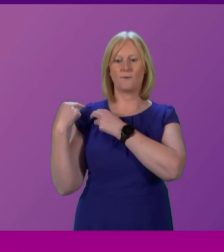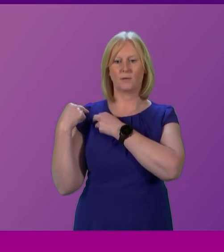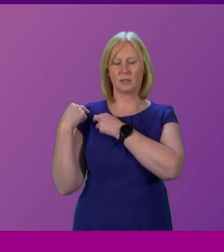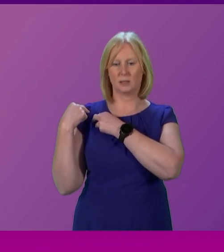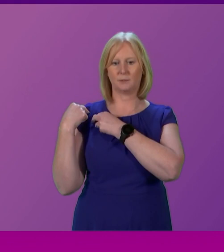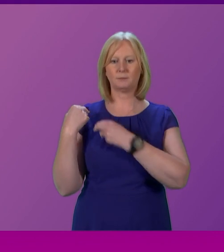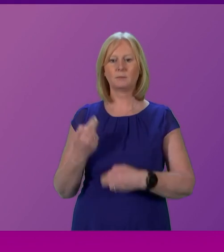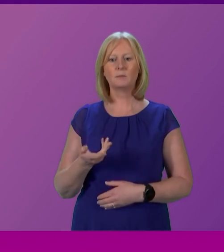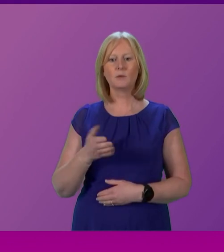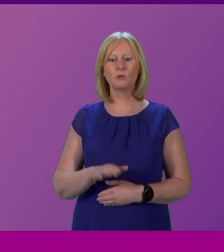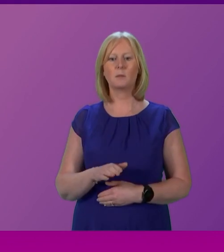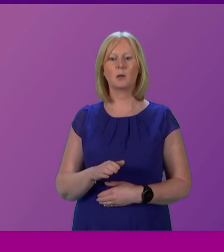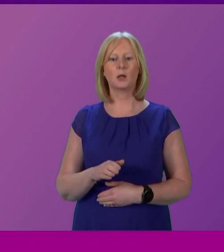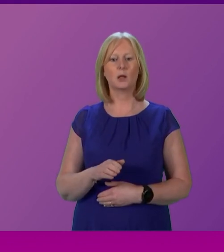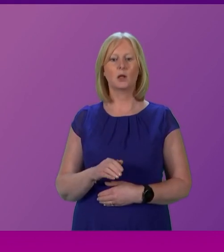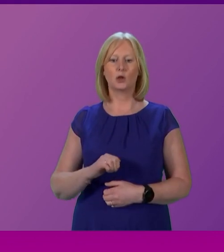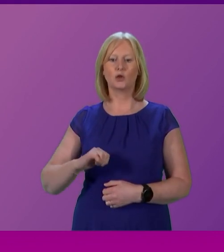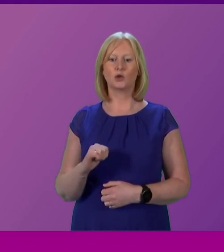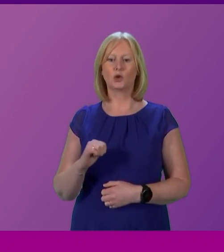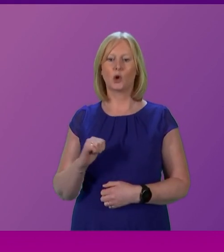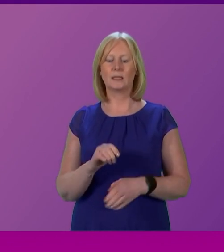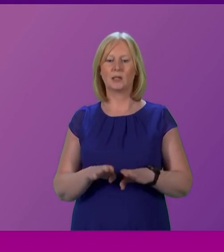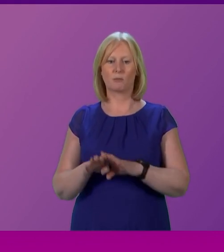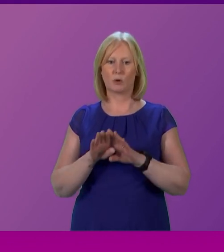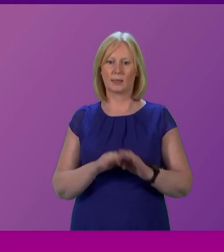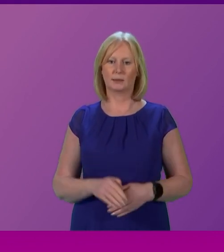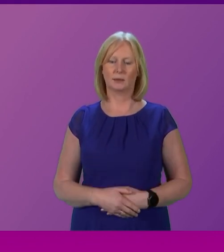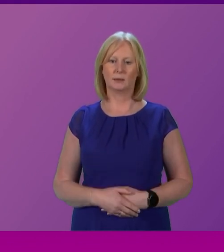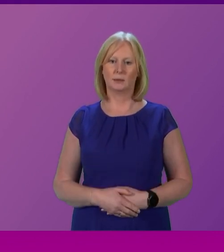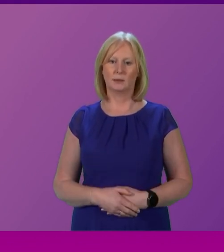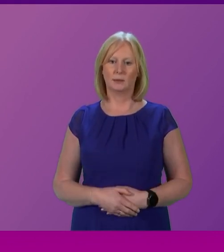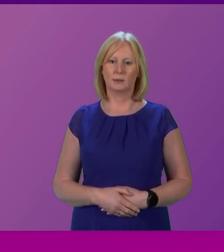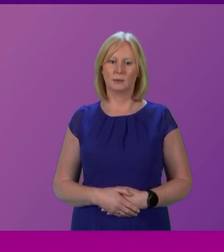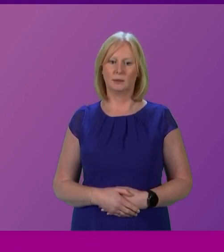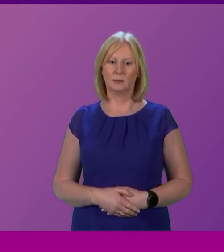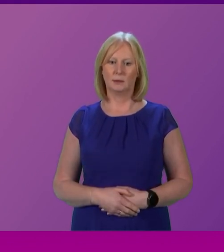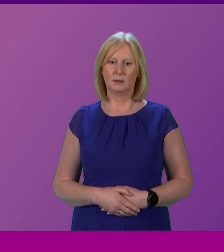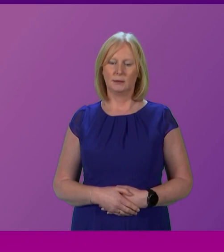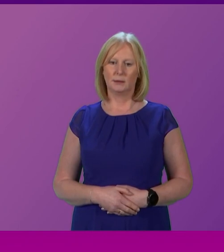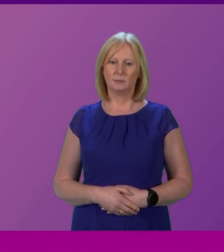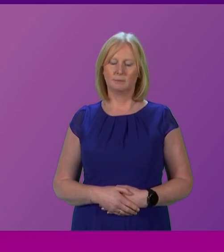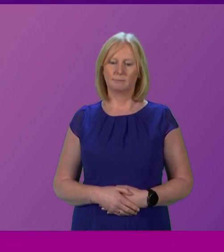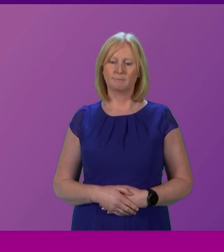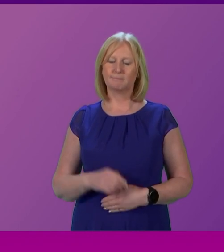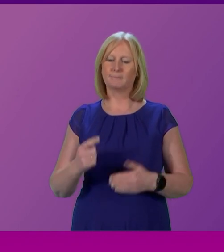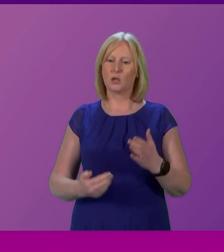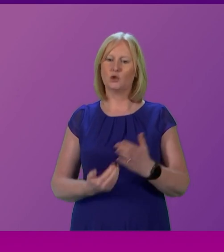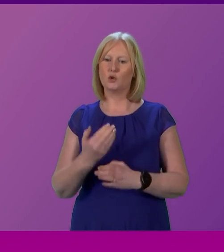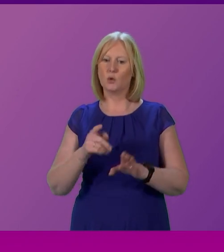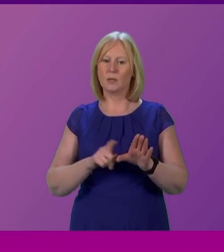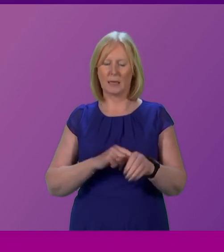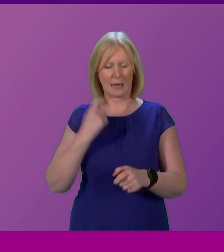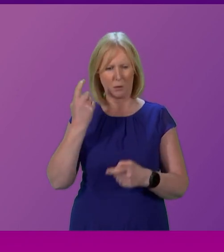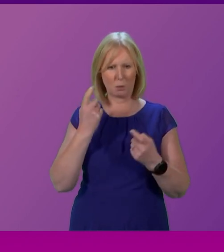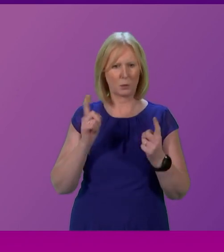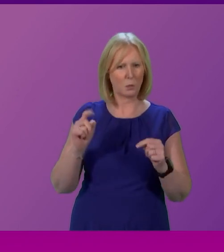Scottish Liberal Democrats. And what a sorry and divisive start this is to the new year. Sometimes I wonder what it is we are even doing here.